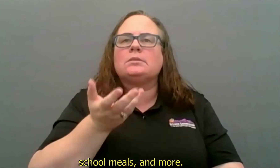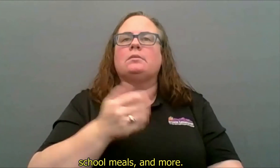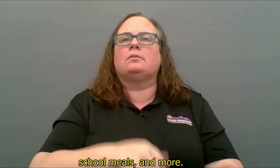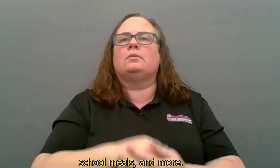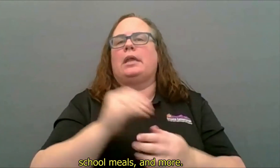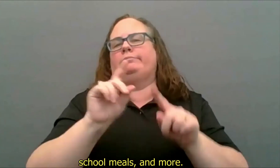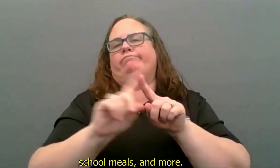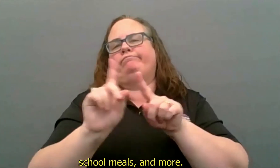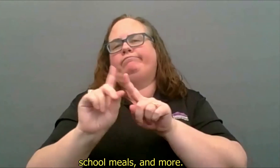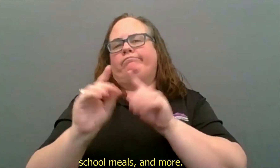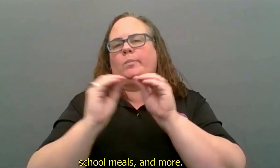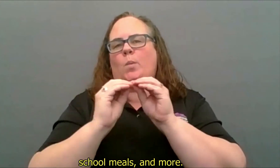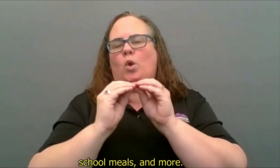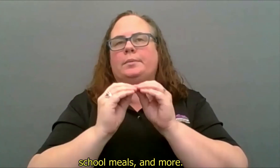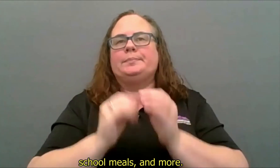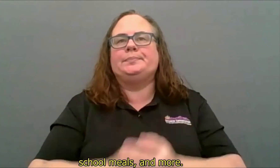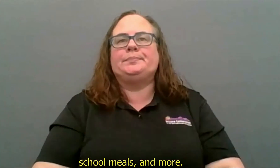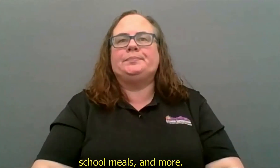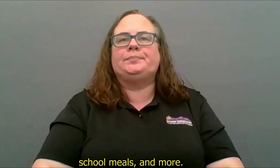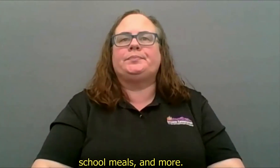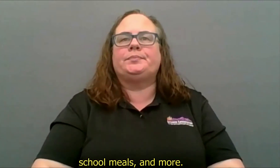meals, and more.